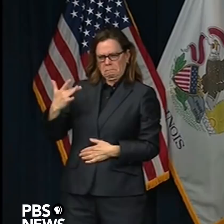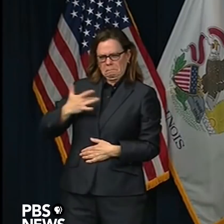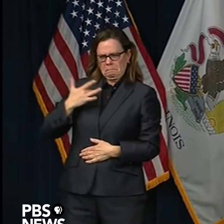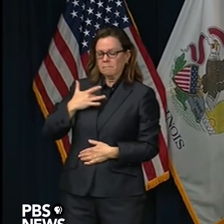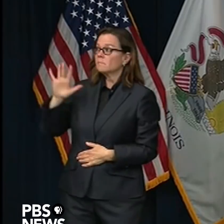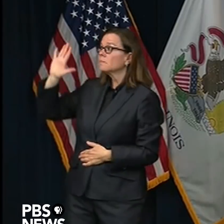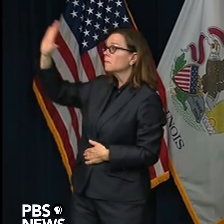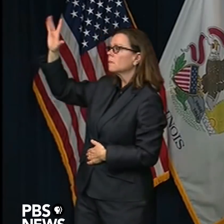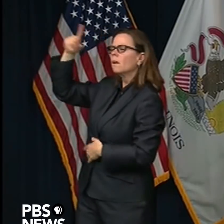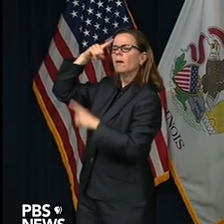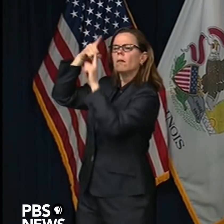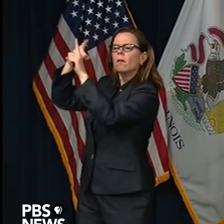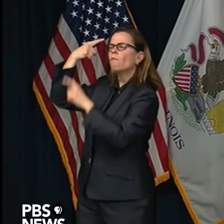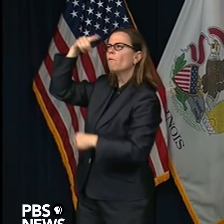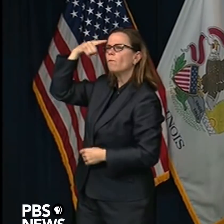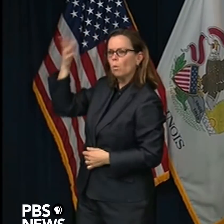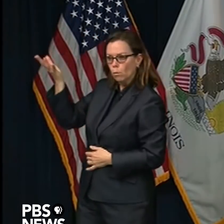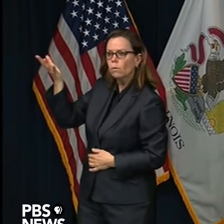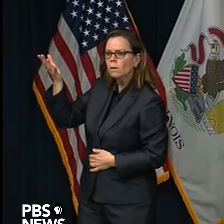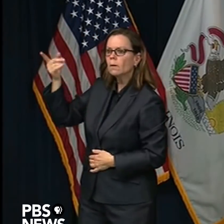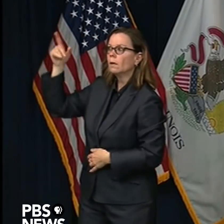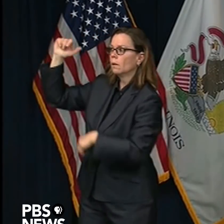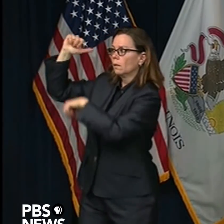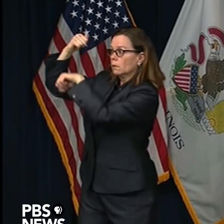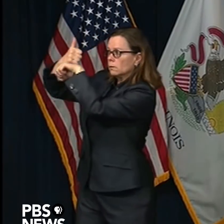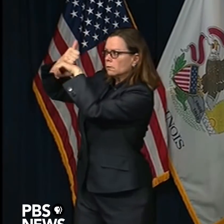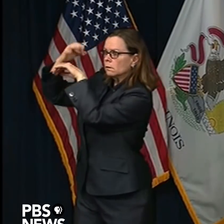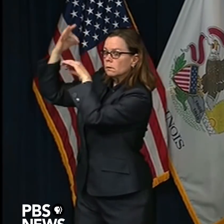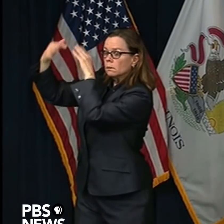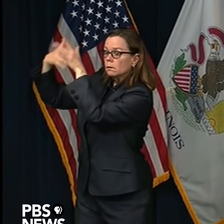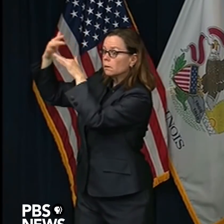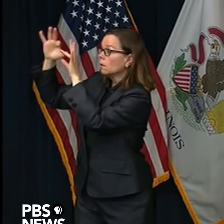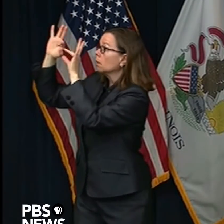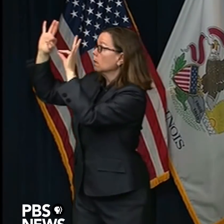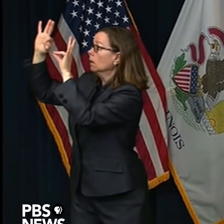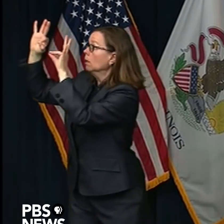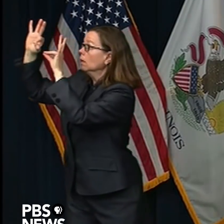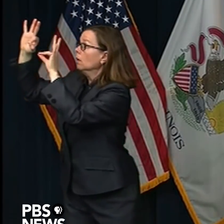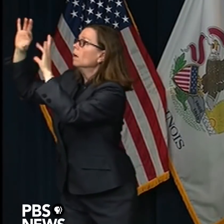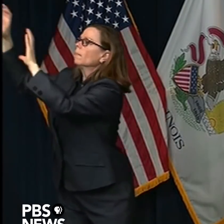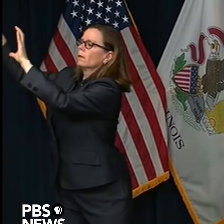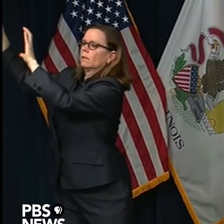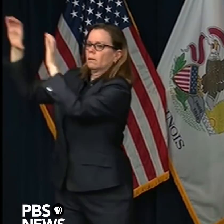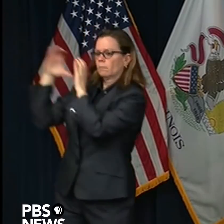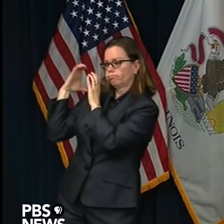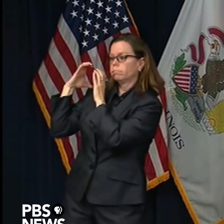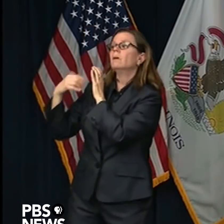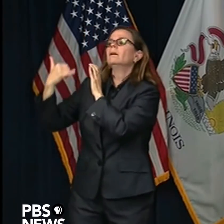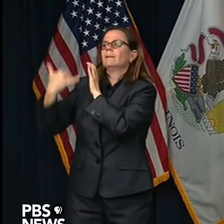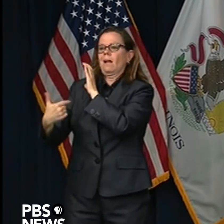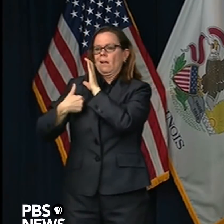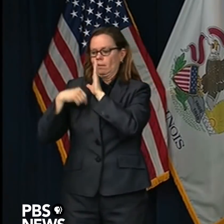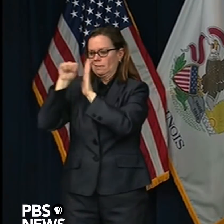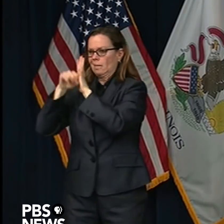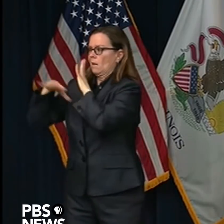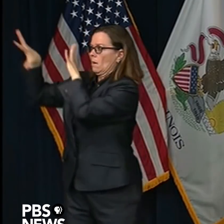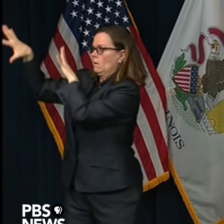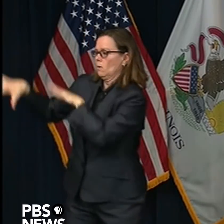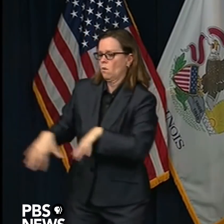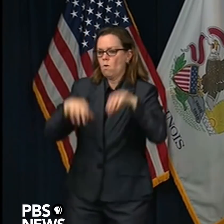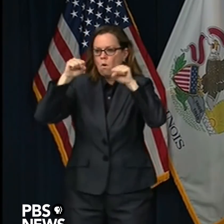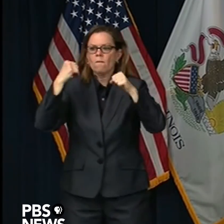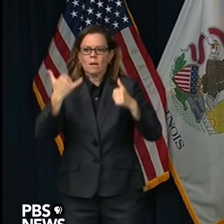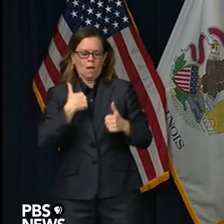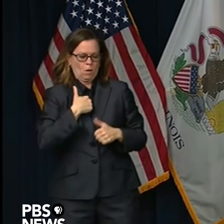make them operational and then to hand them over to the states. And so we are taking over those. We will be providing